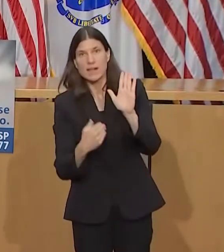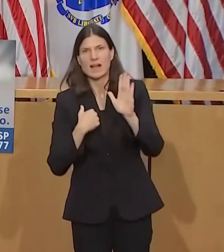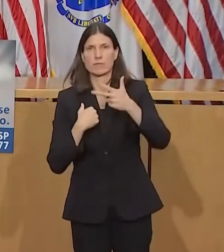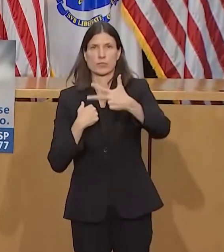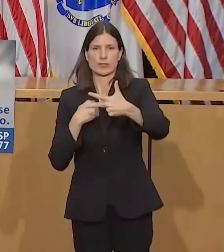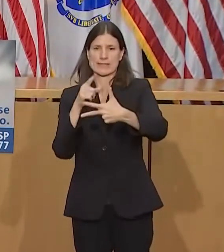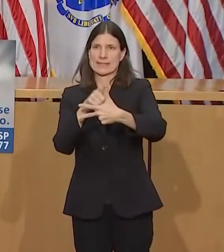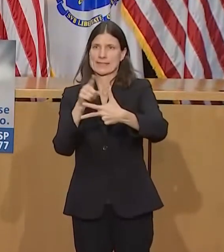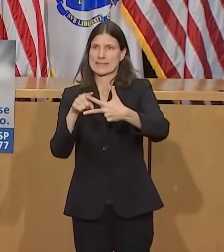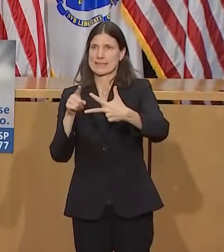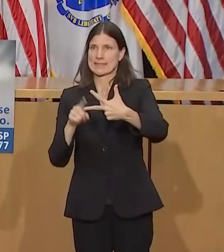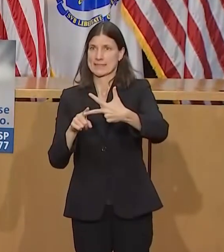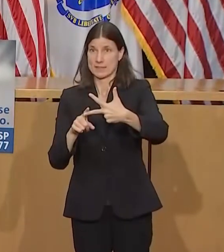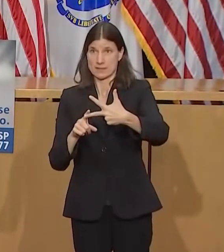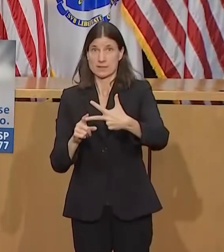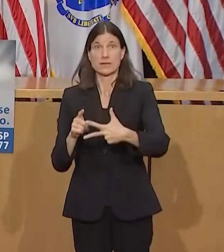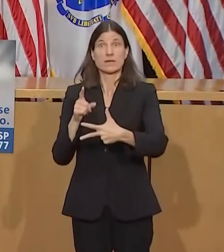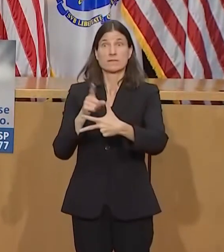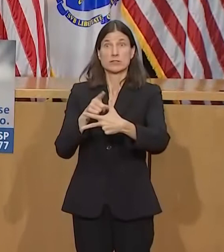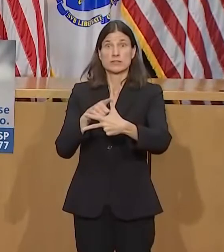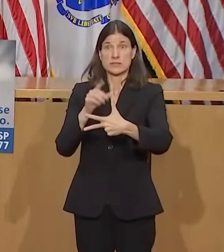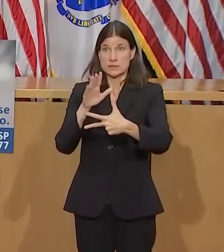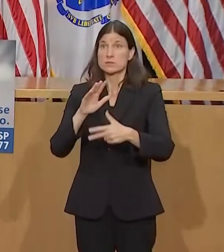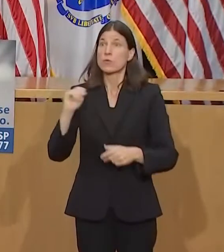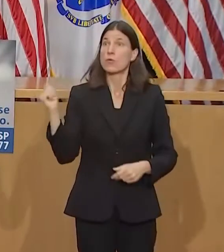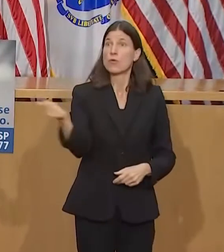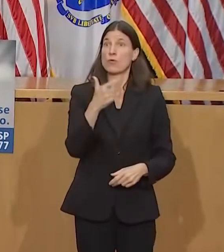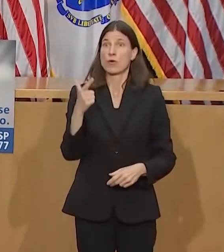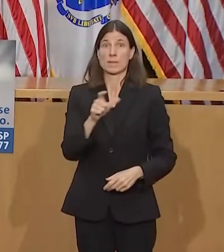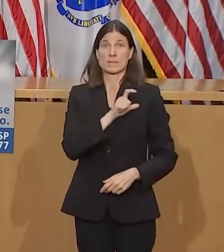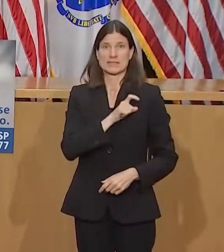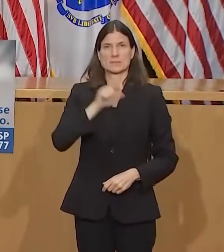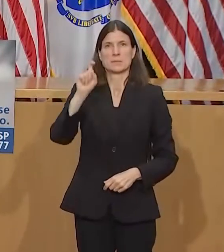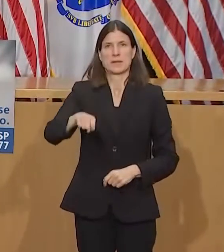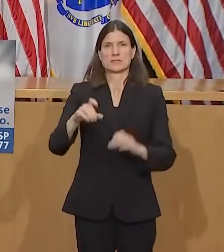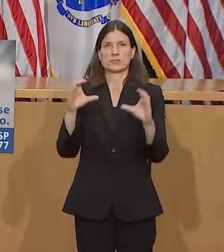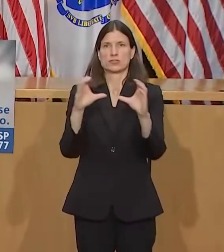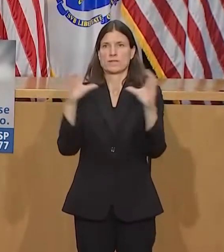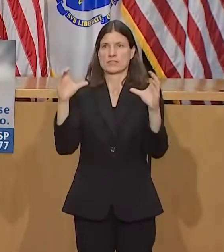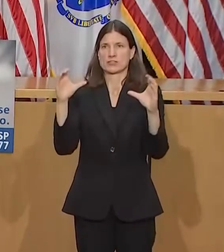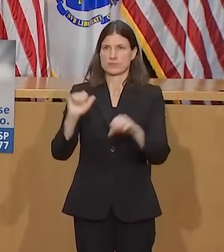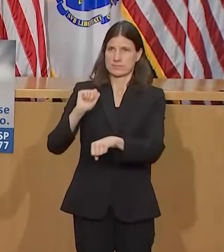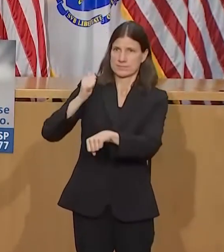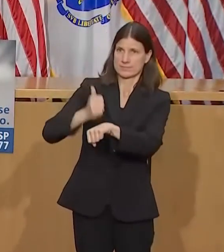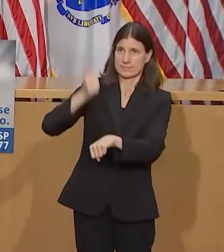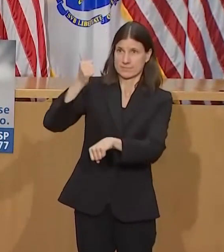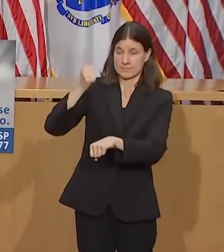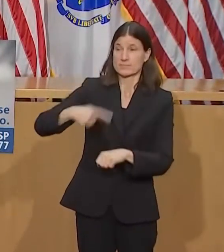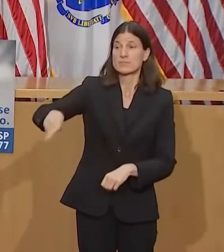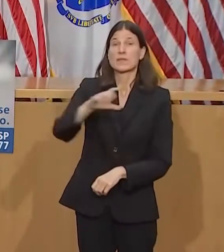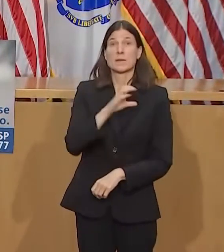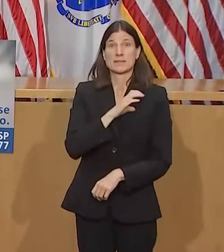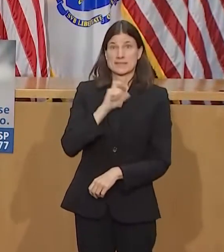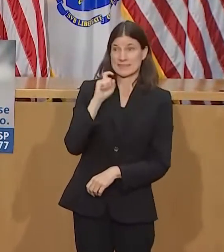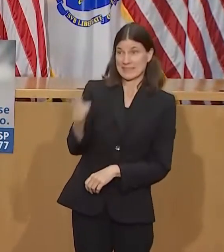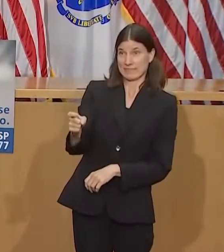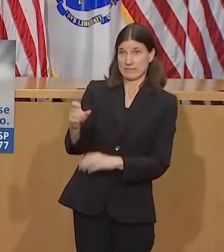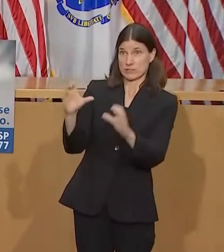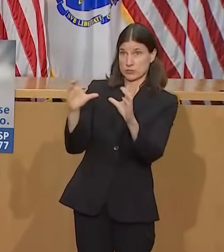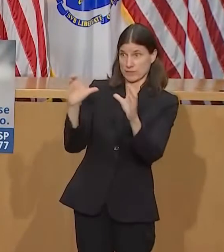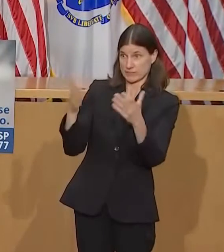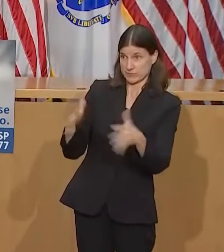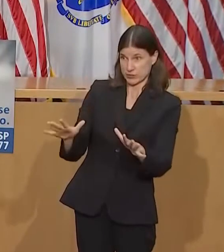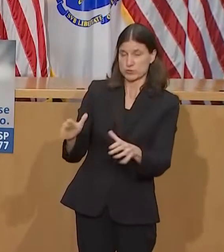that must be renewed every three years. This is consistent with how Massachusetts certifications and other professions like